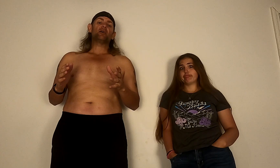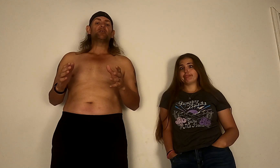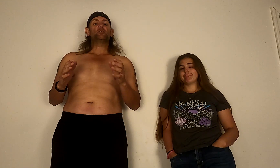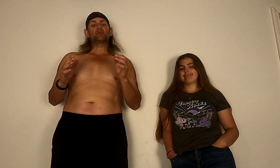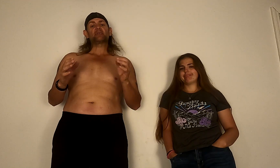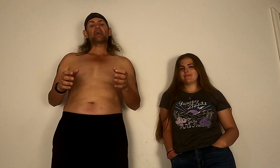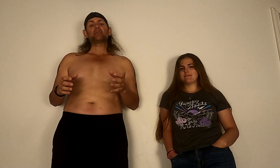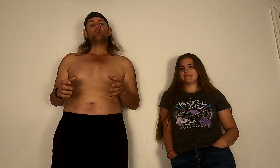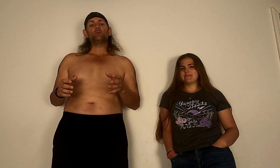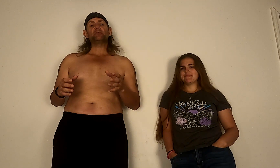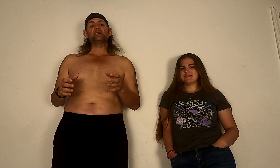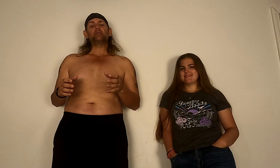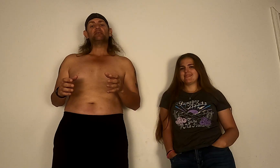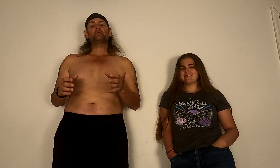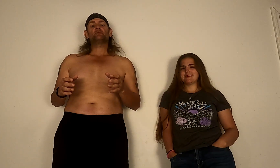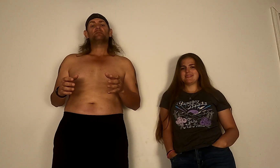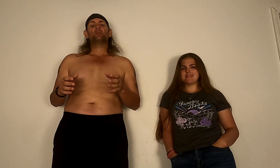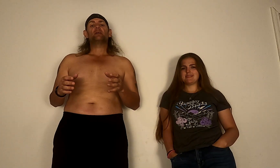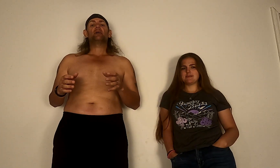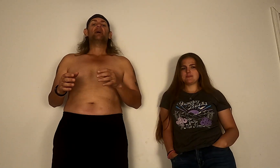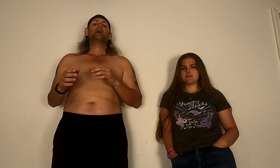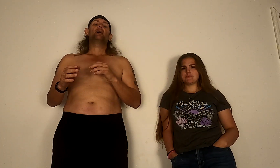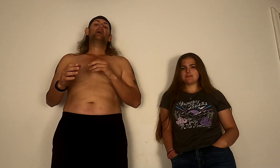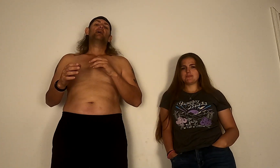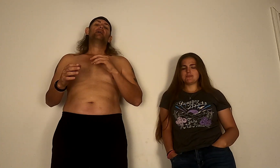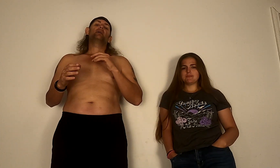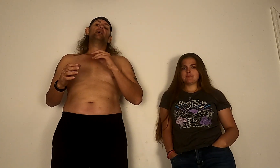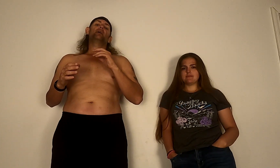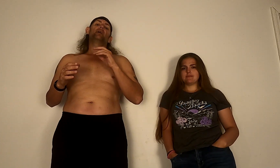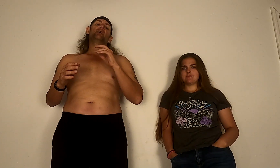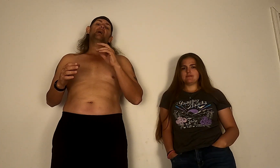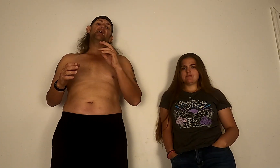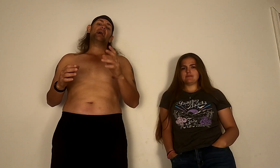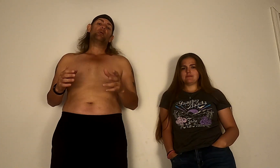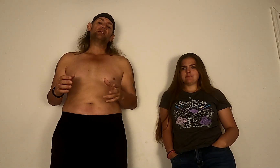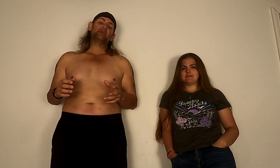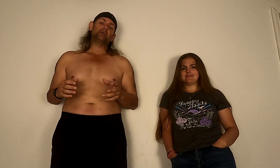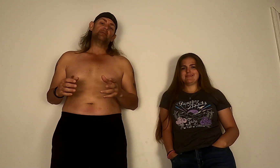tell you exactly what we did and how we did it.